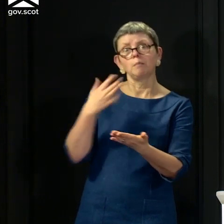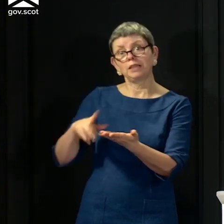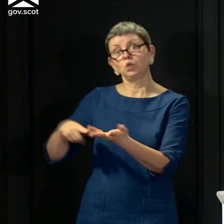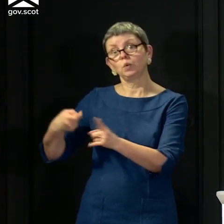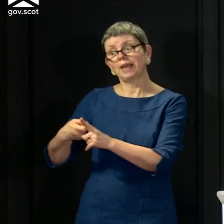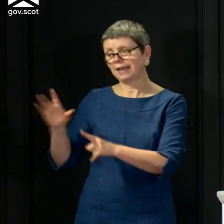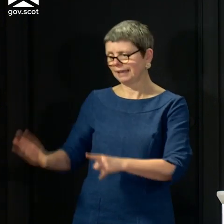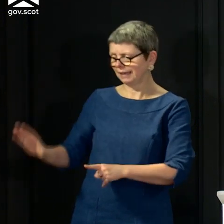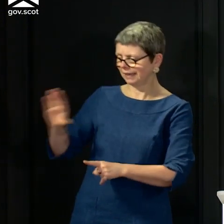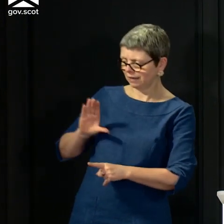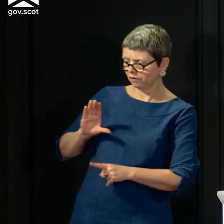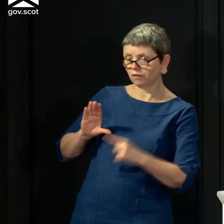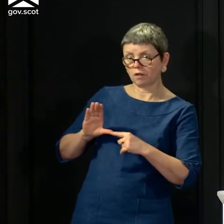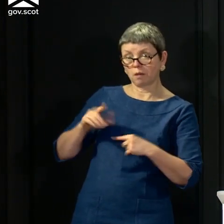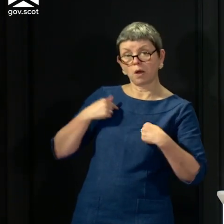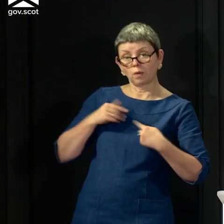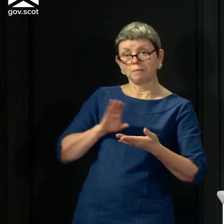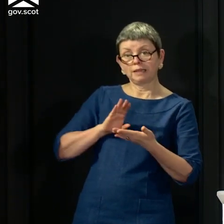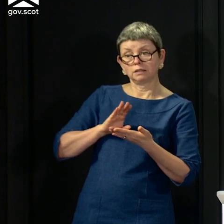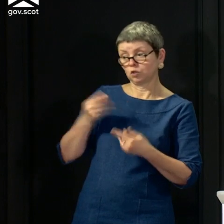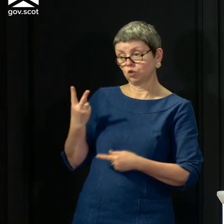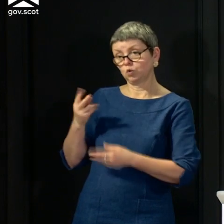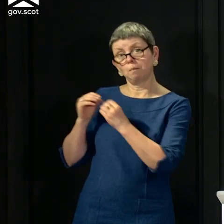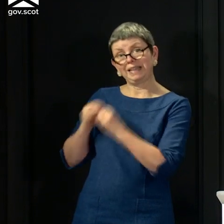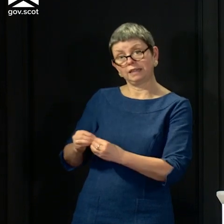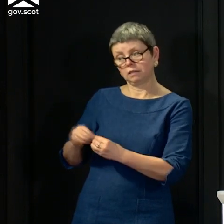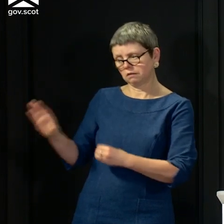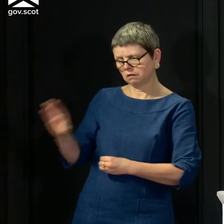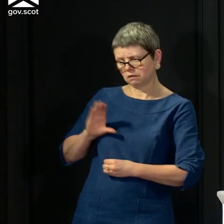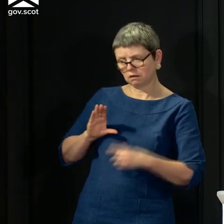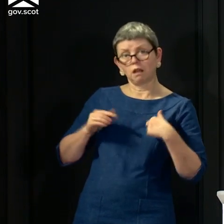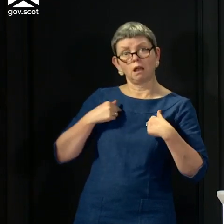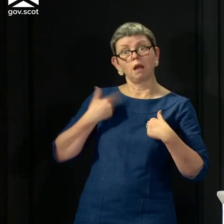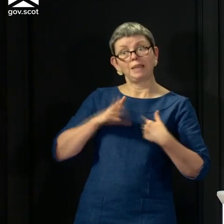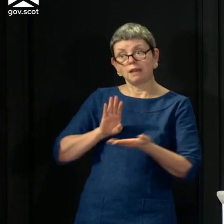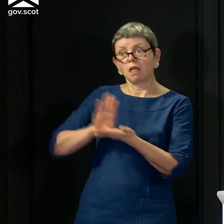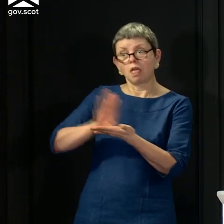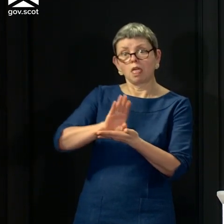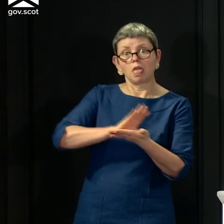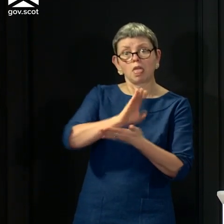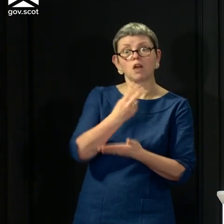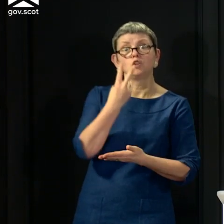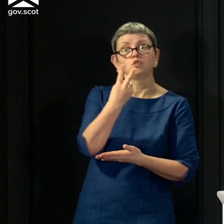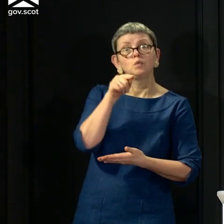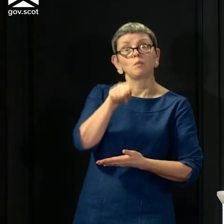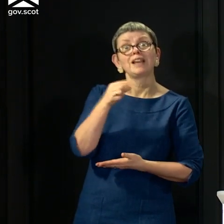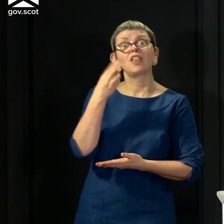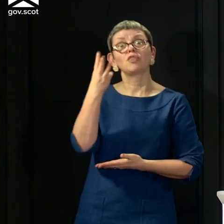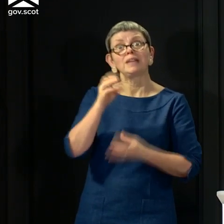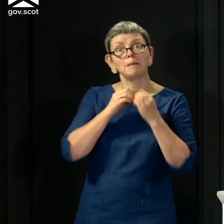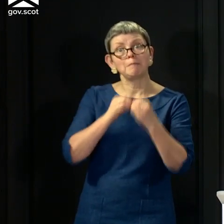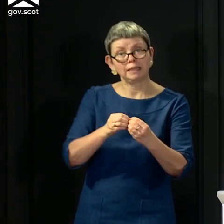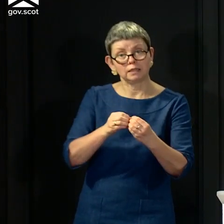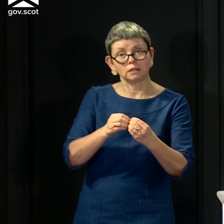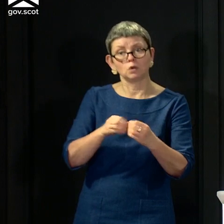We're allocating about £2.3 billion. We are also tailoring that support to better